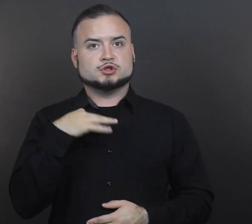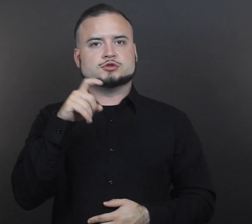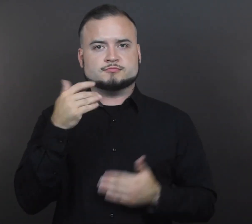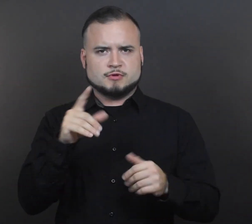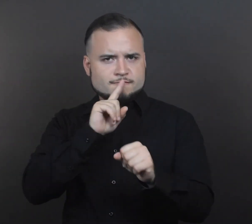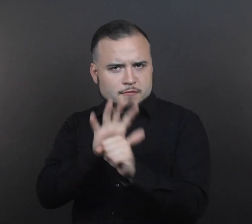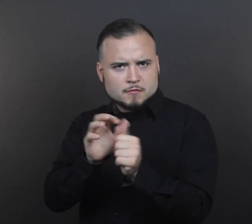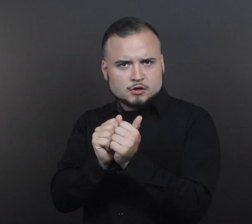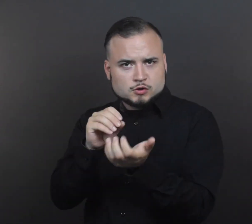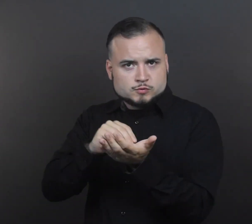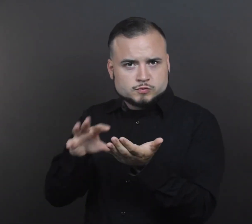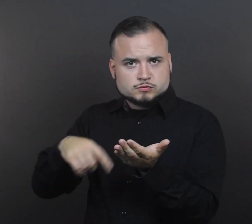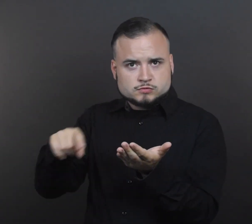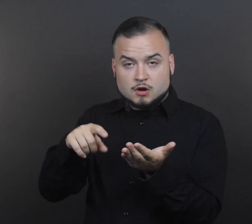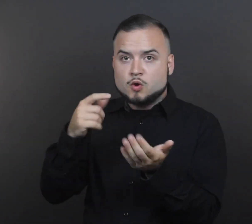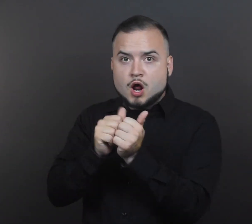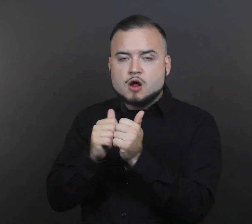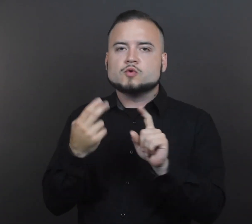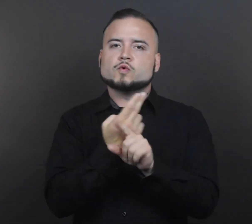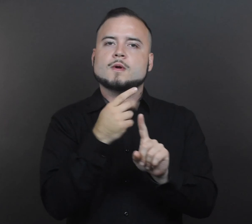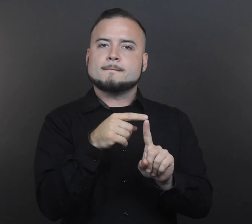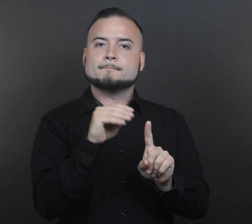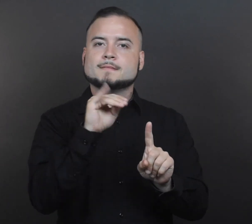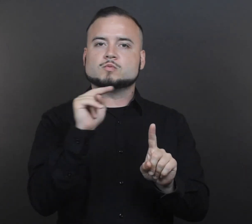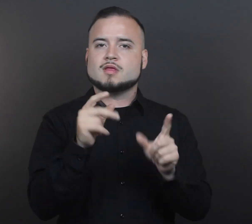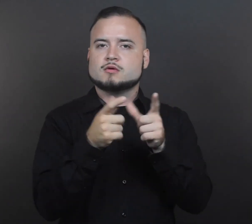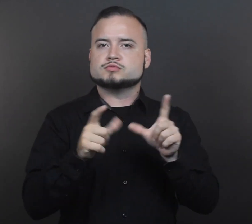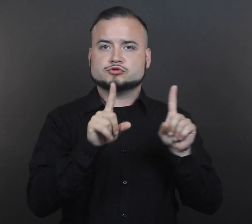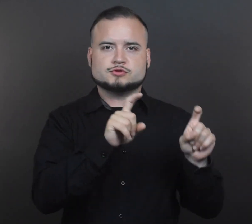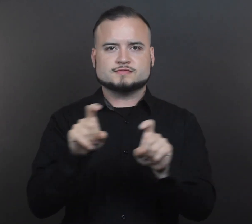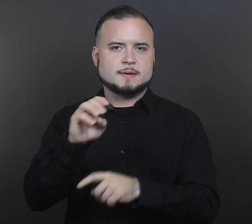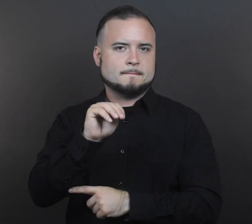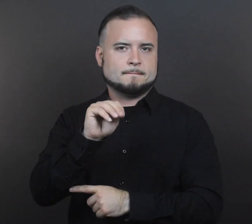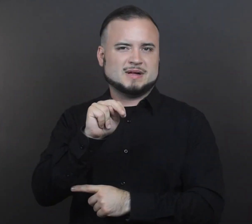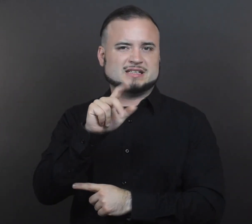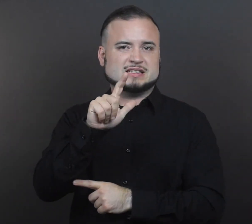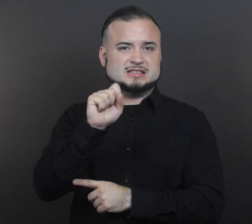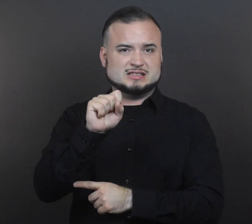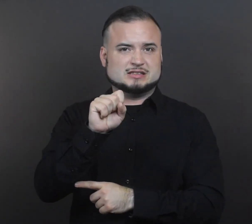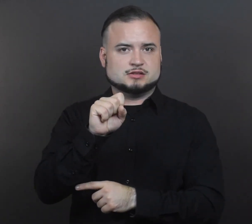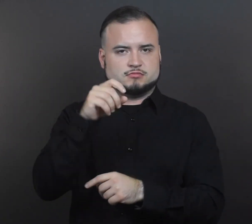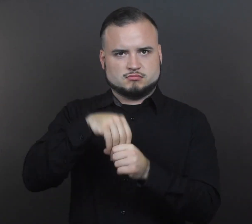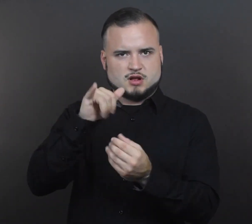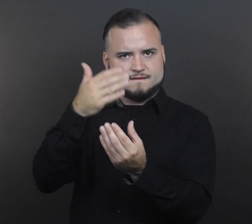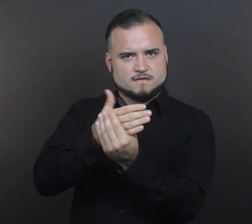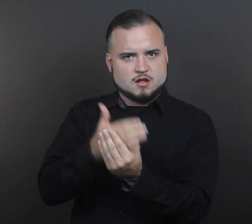should then confirm that these students have a Minnesota Language Survey on file in each